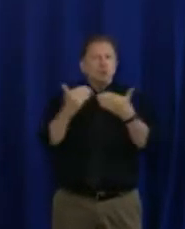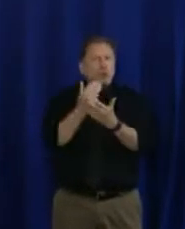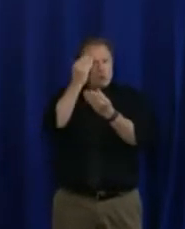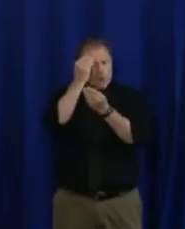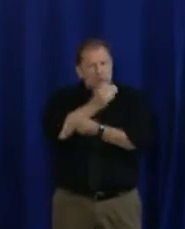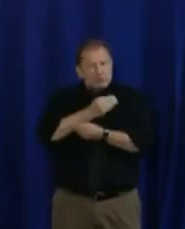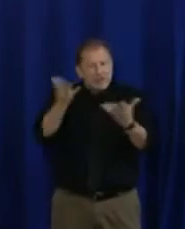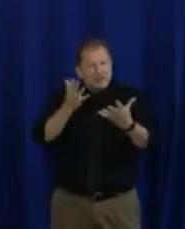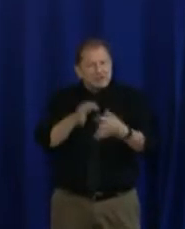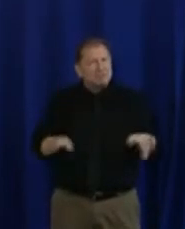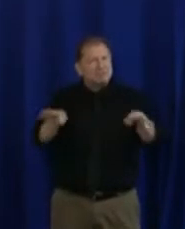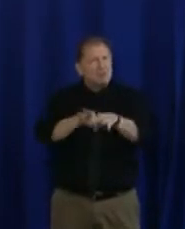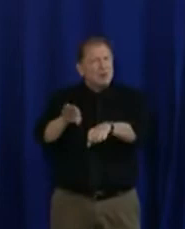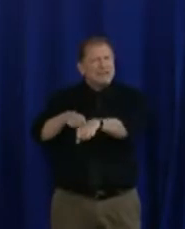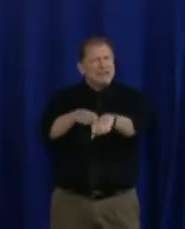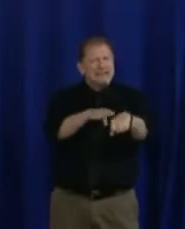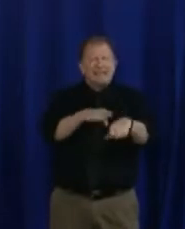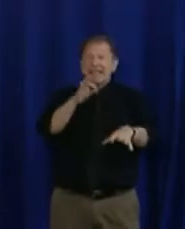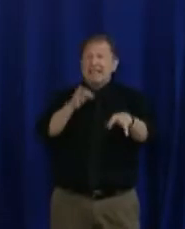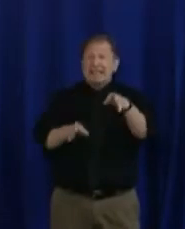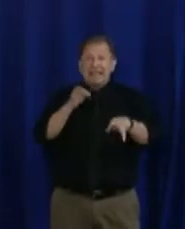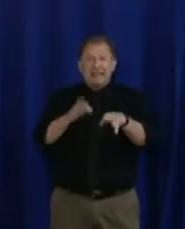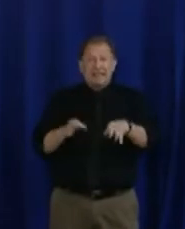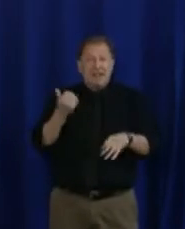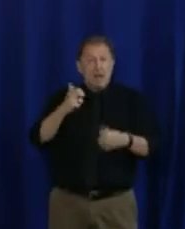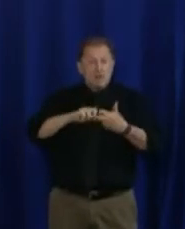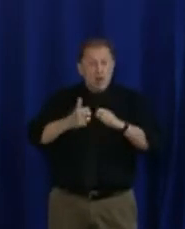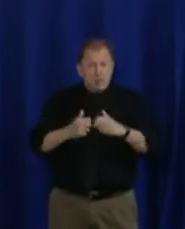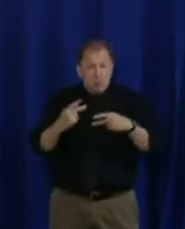we have to take any specific action.